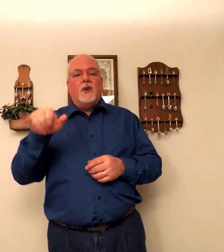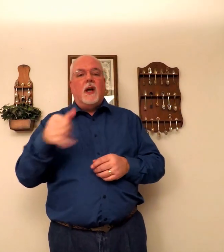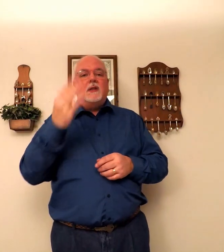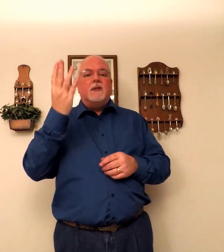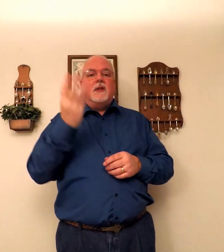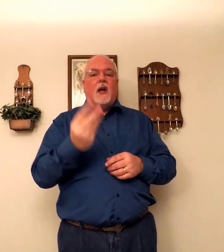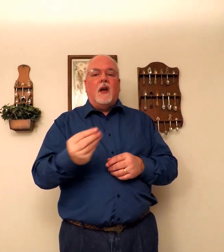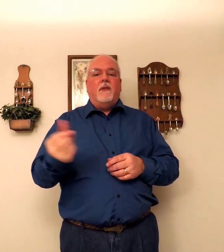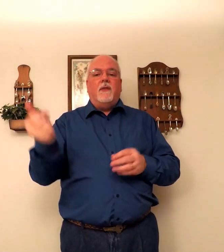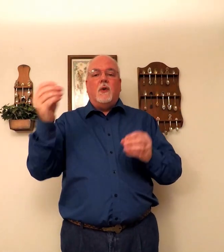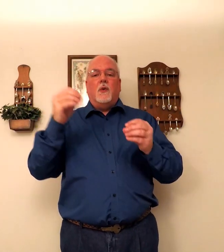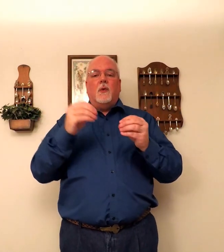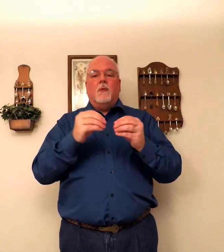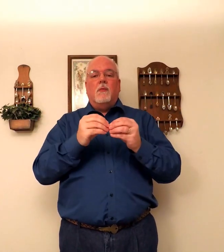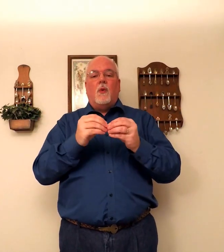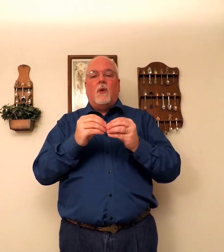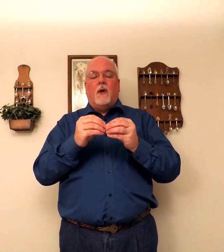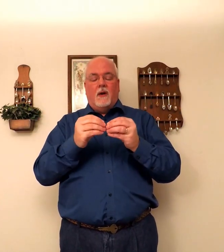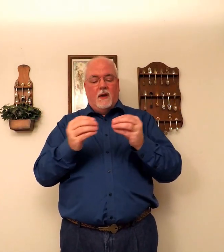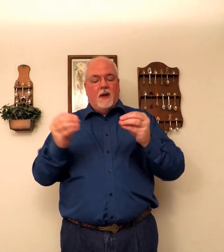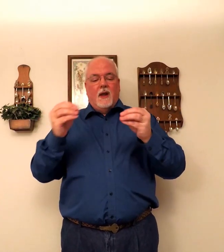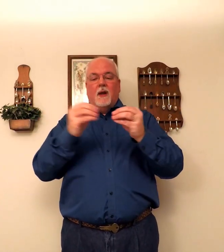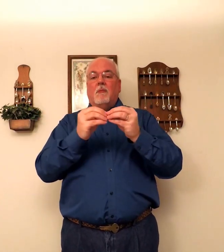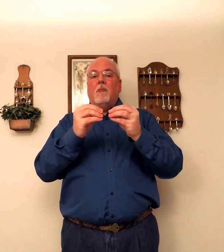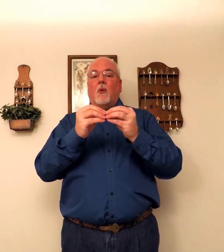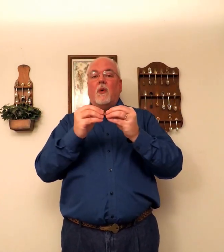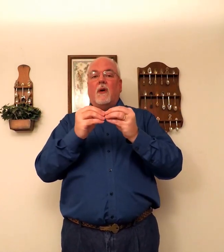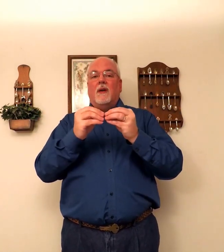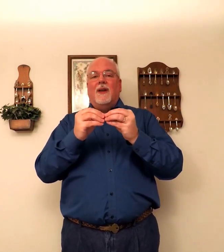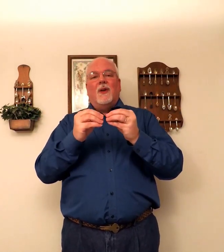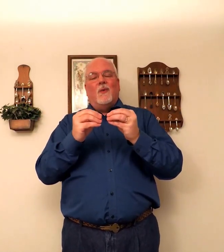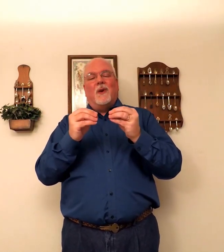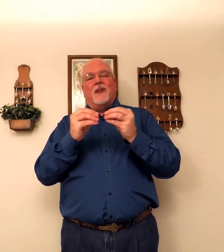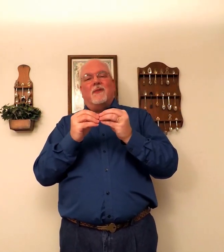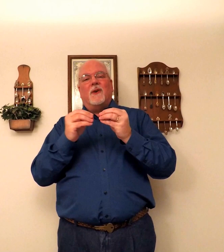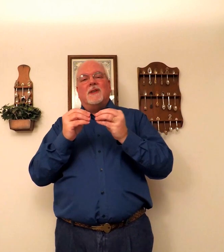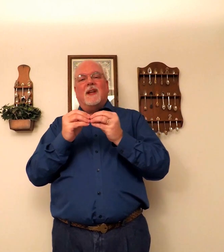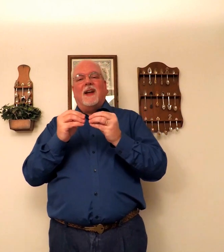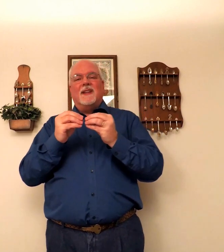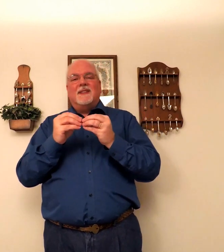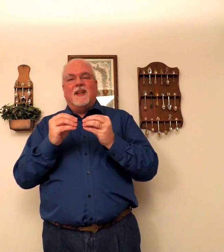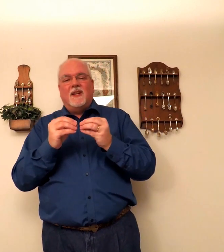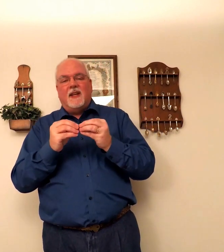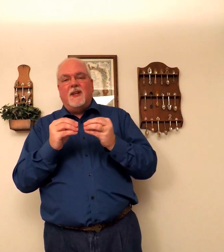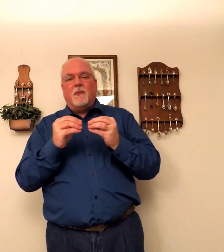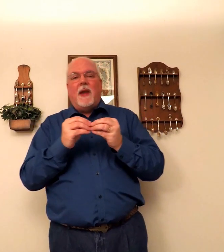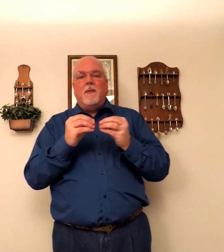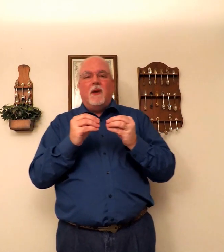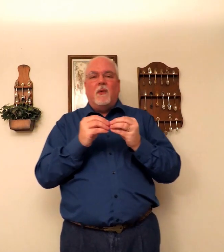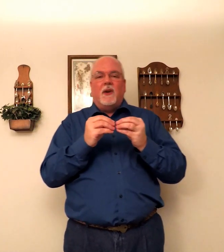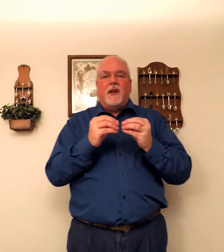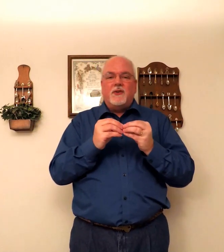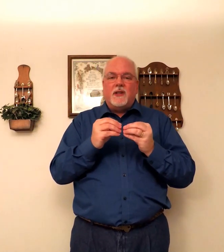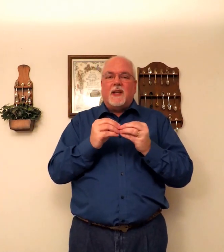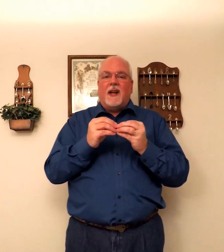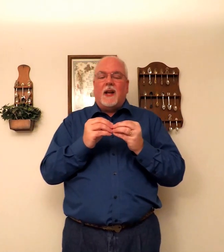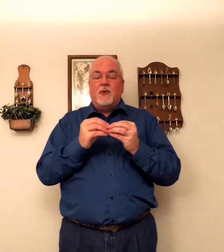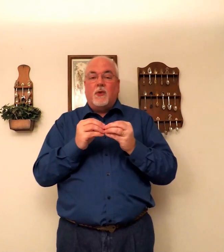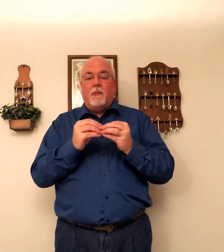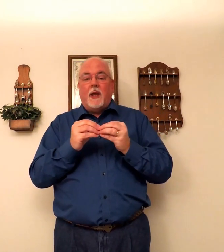Just. A. Few. More. More. One of the first signs that you teach a baby. When you're teaching sign language to a